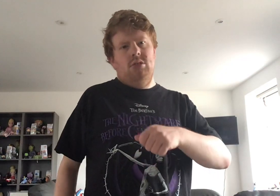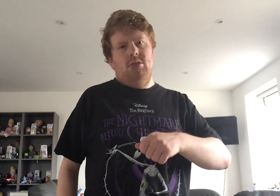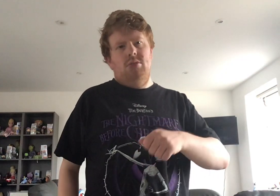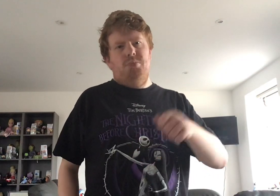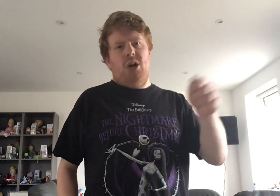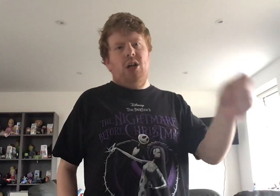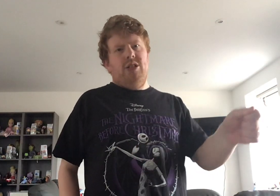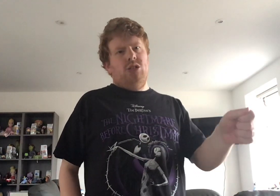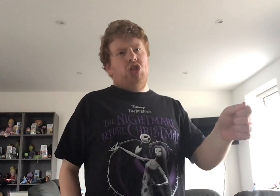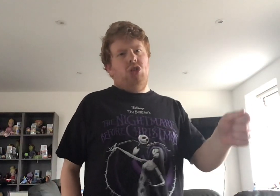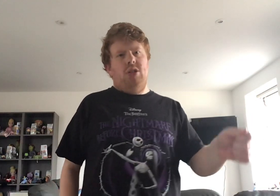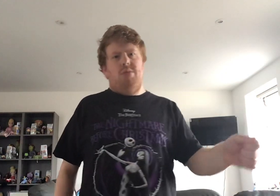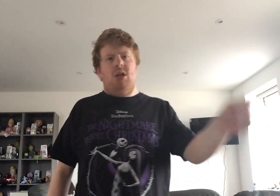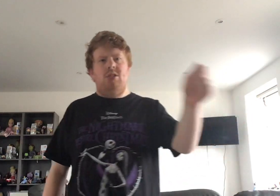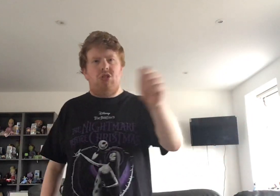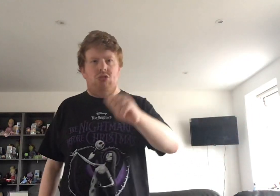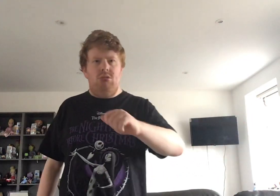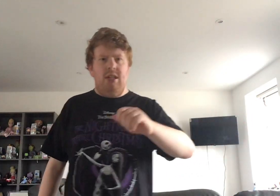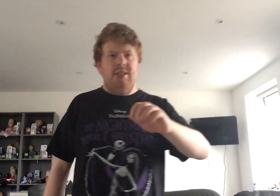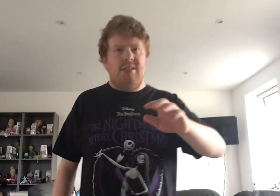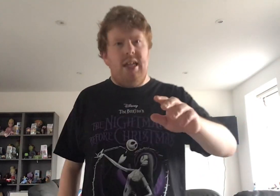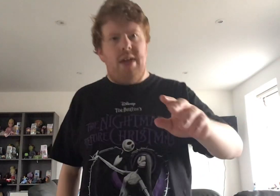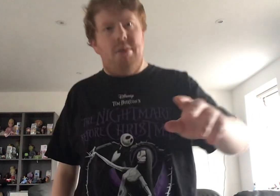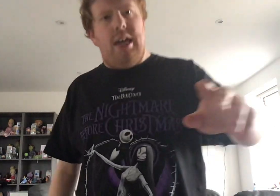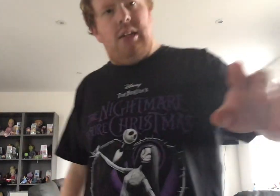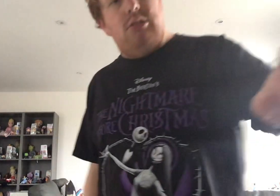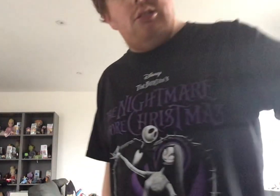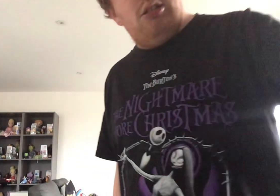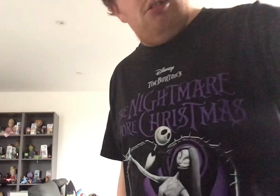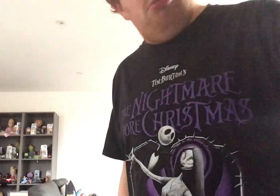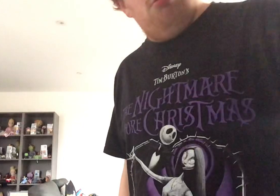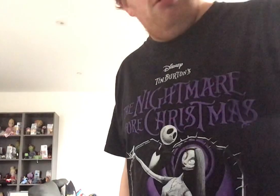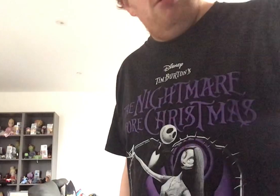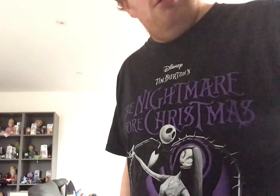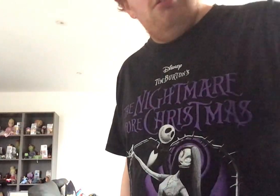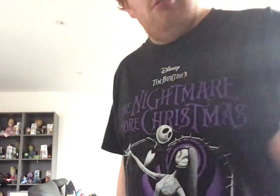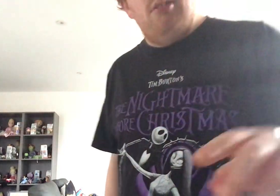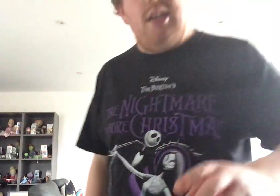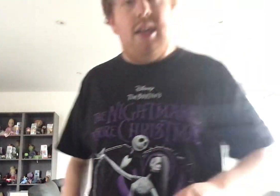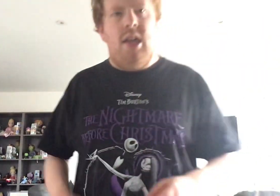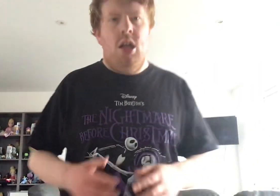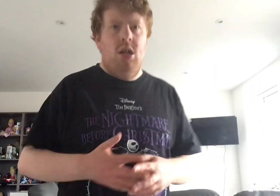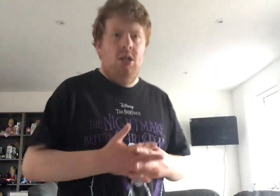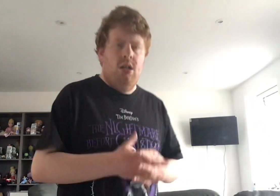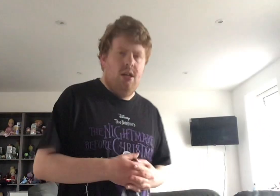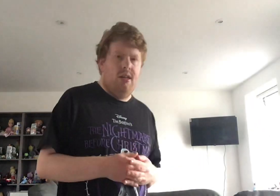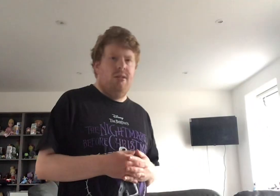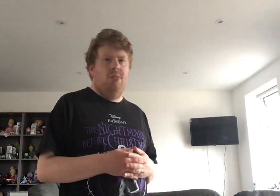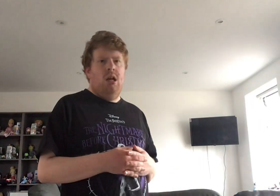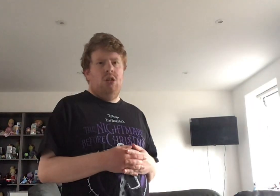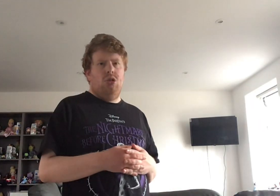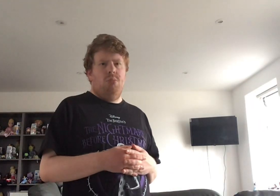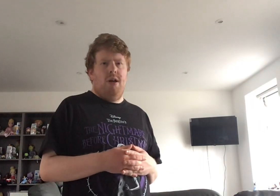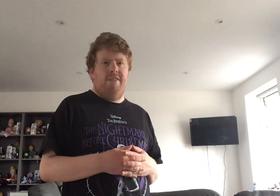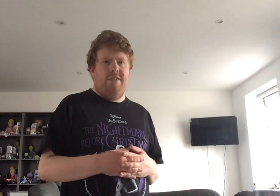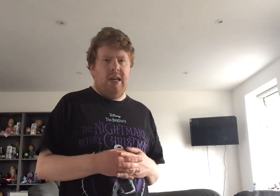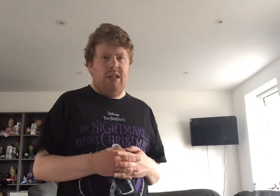right on studio, puts Doodly's name into the cobbler fire,